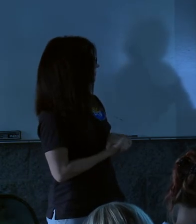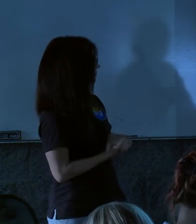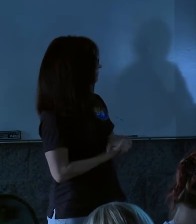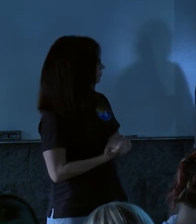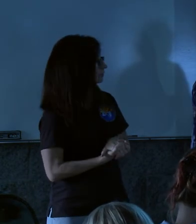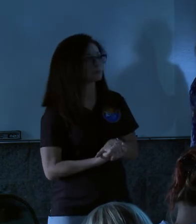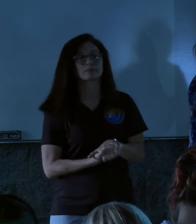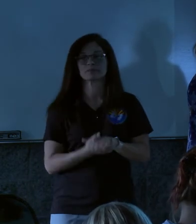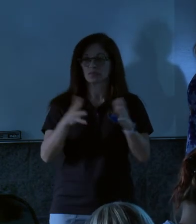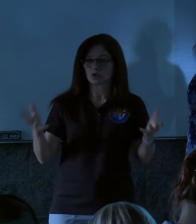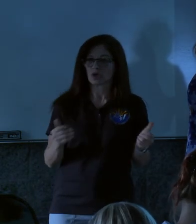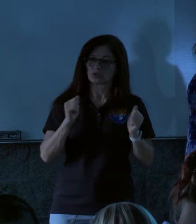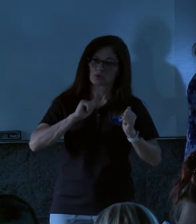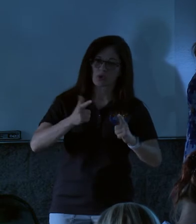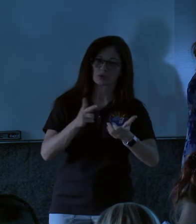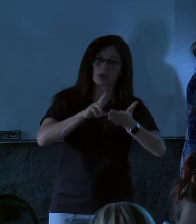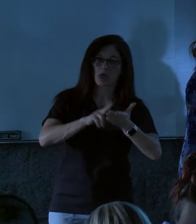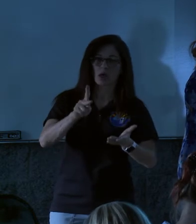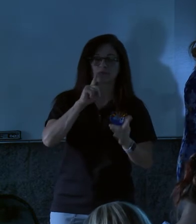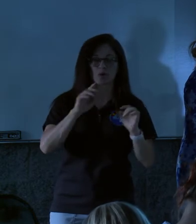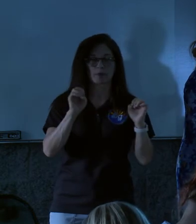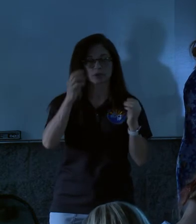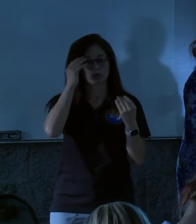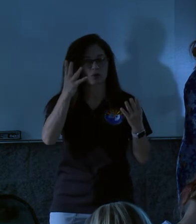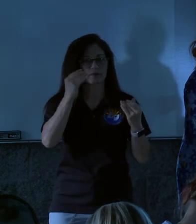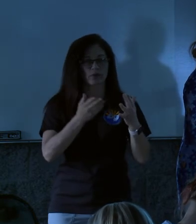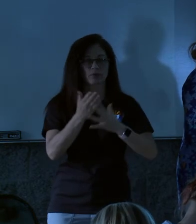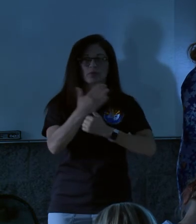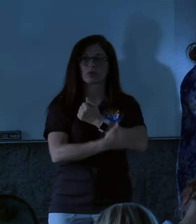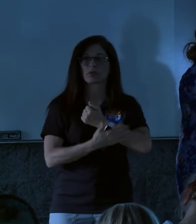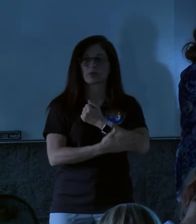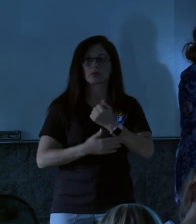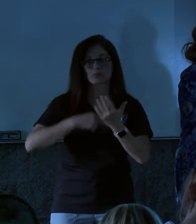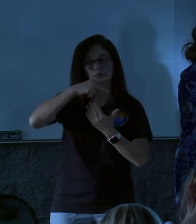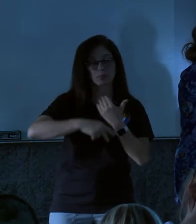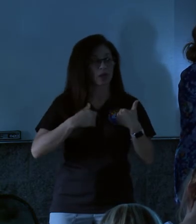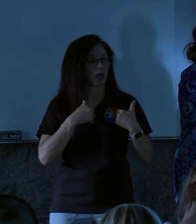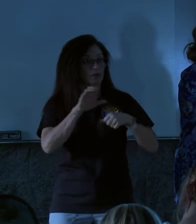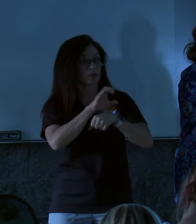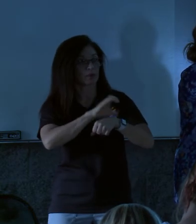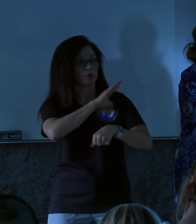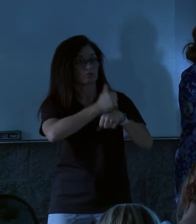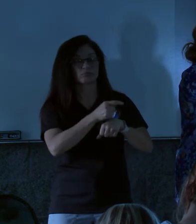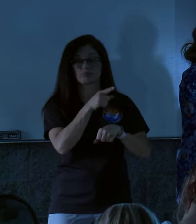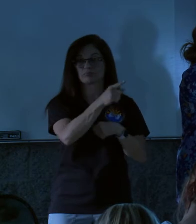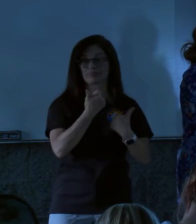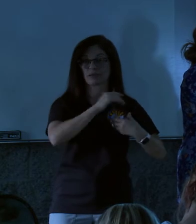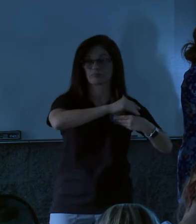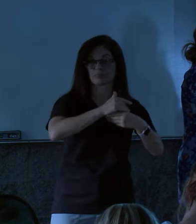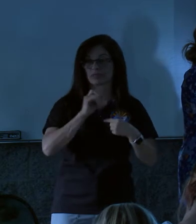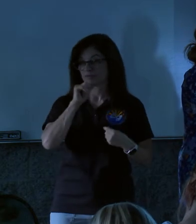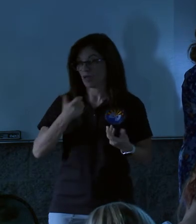We're encouraging everyone to sign up for emergency notifications through the county program. We have computers set up in the back right now. If you're not